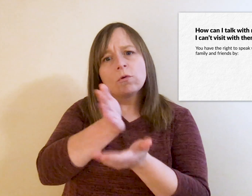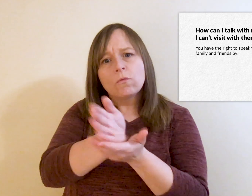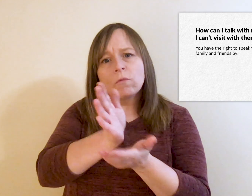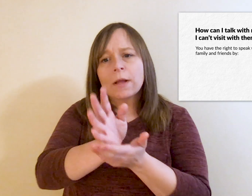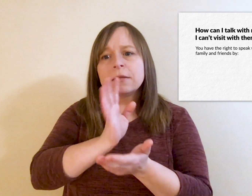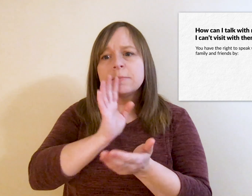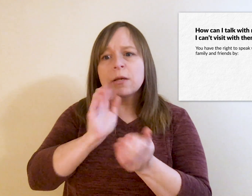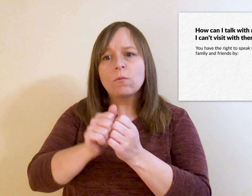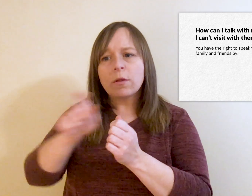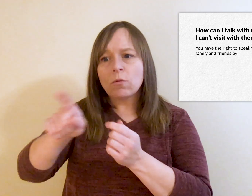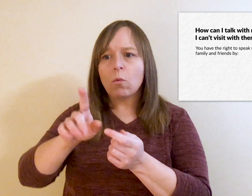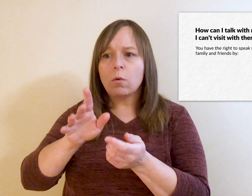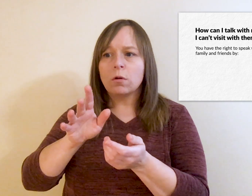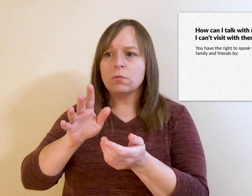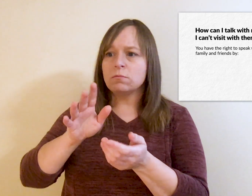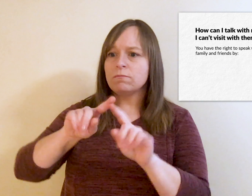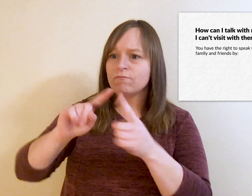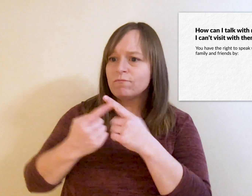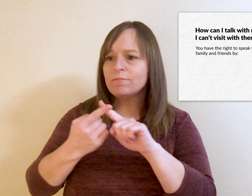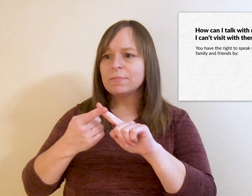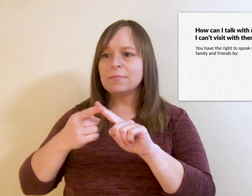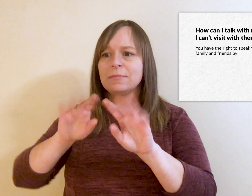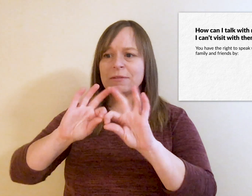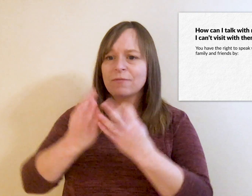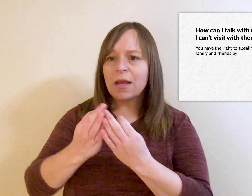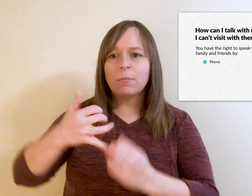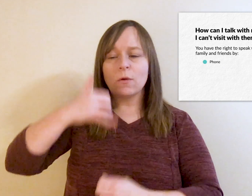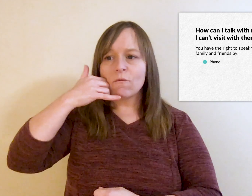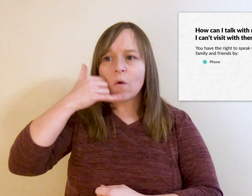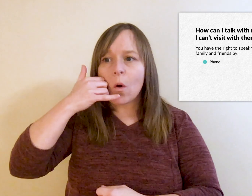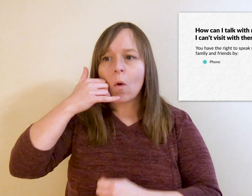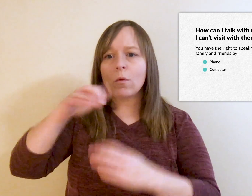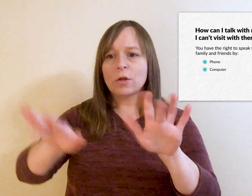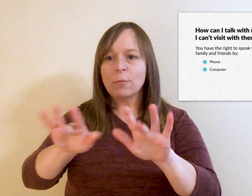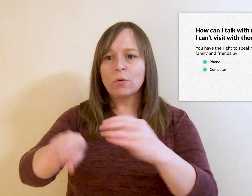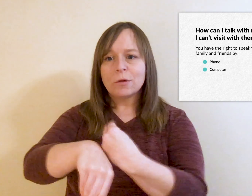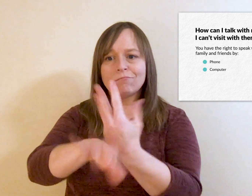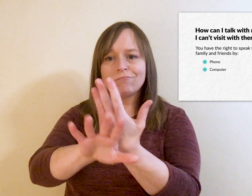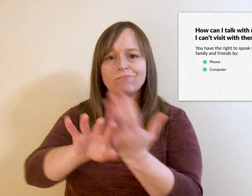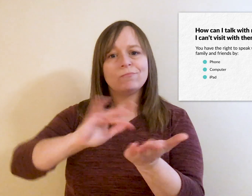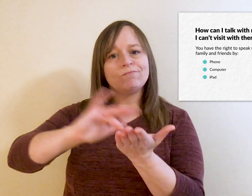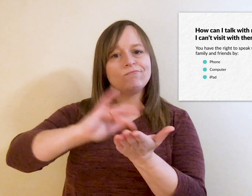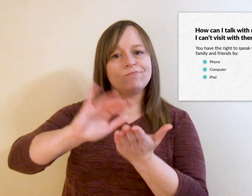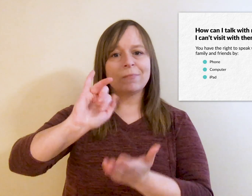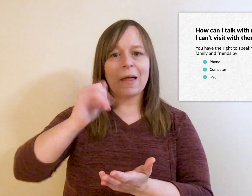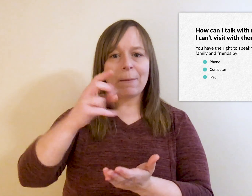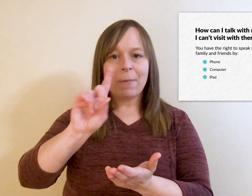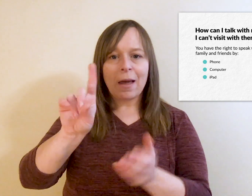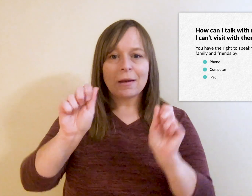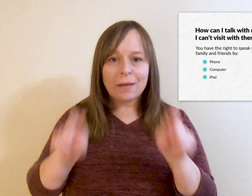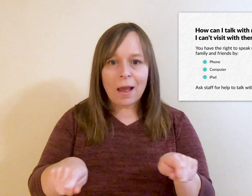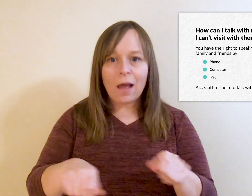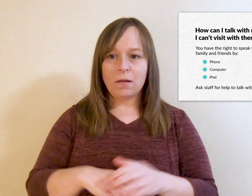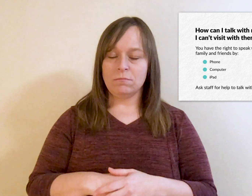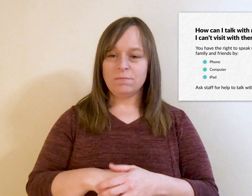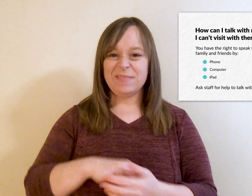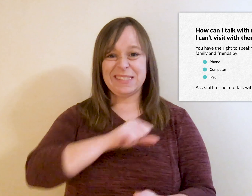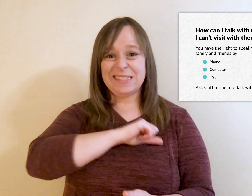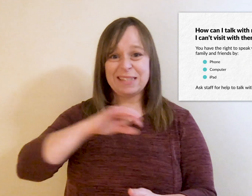You have the right to speak with family and friends by phone, computer, or iPad. Ask staff